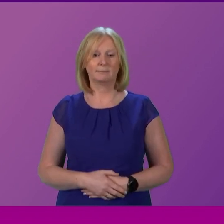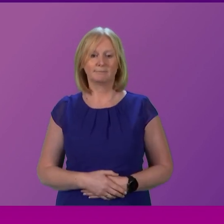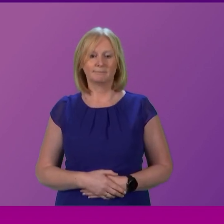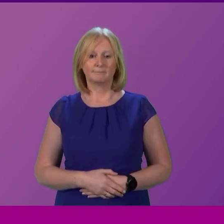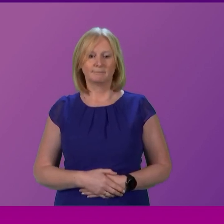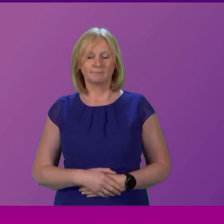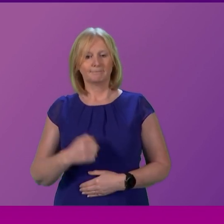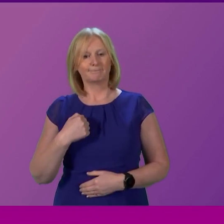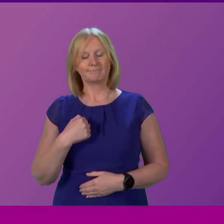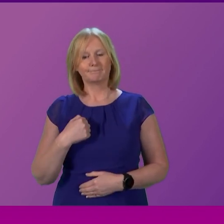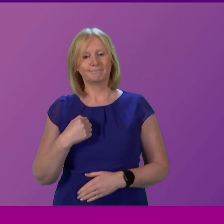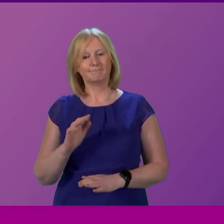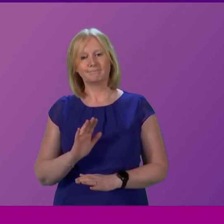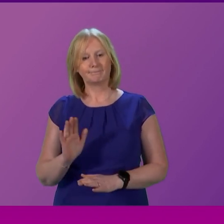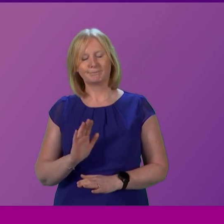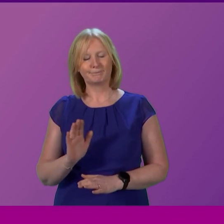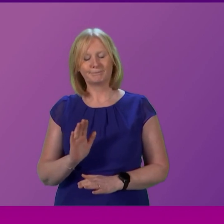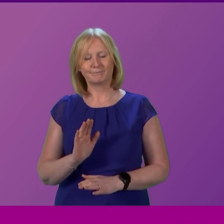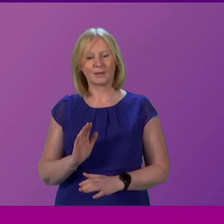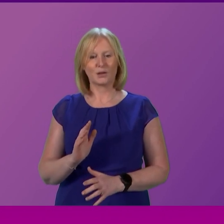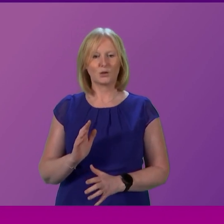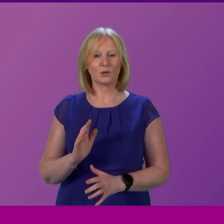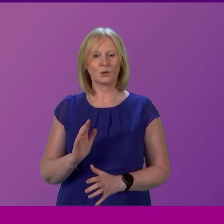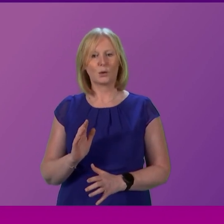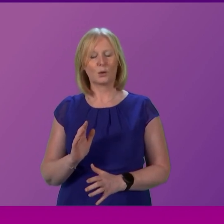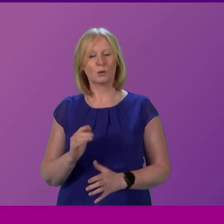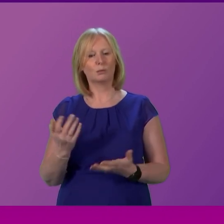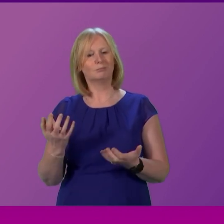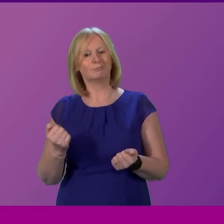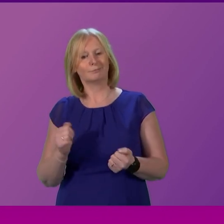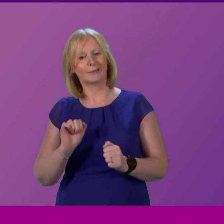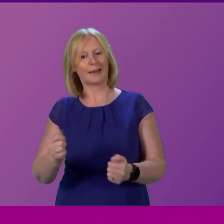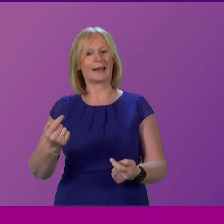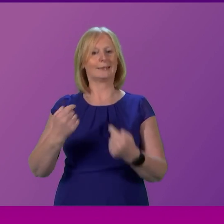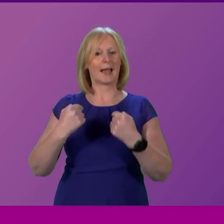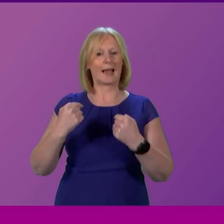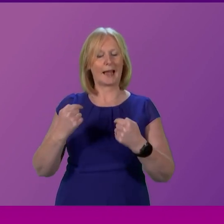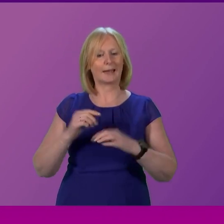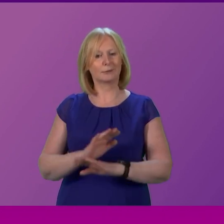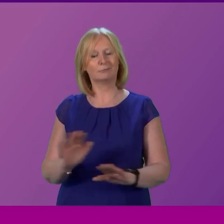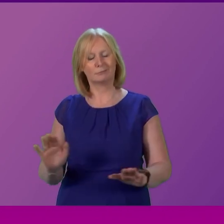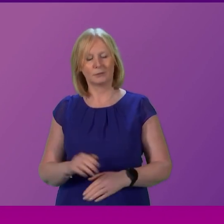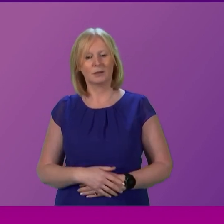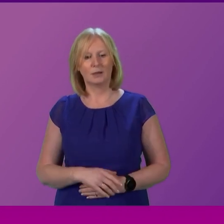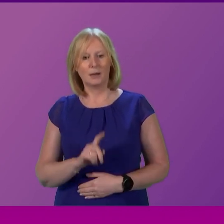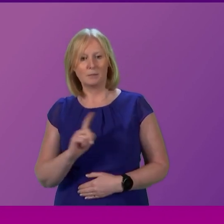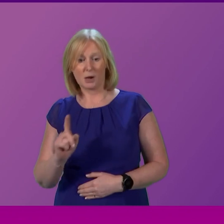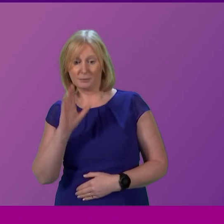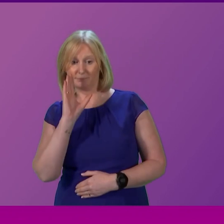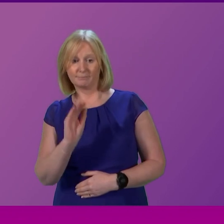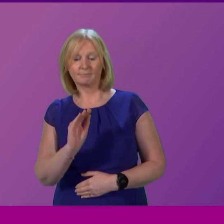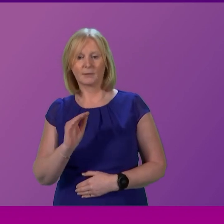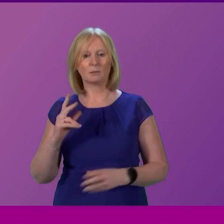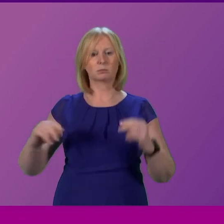rise to the pathetic personal petty attacks but what I would say to Craig Hoy